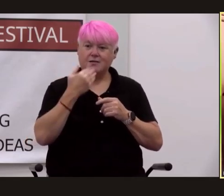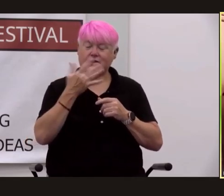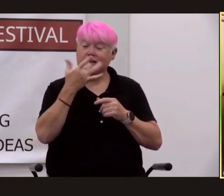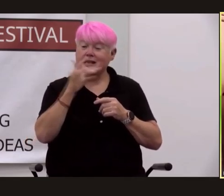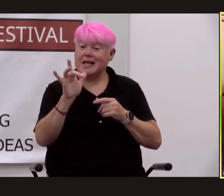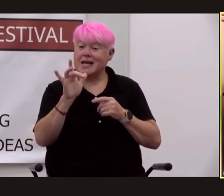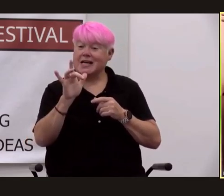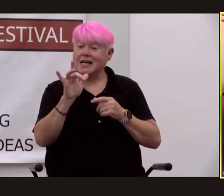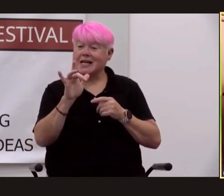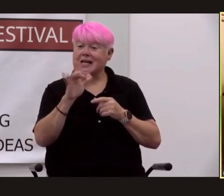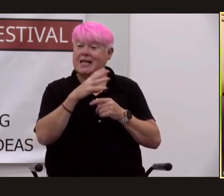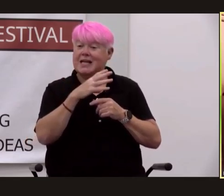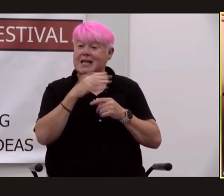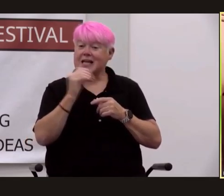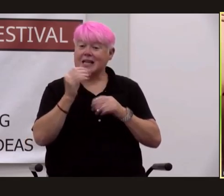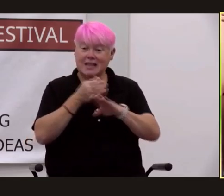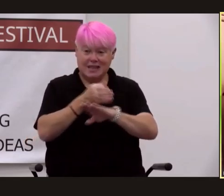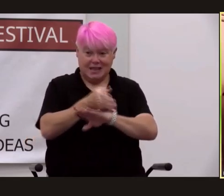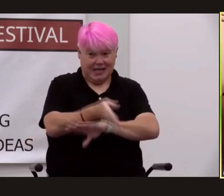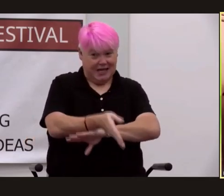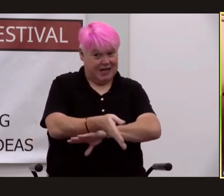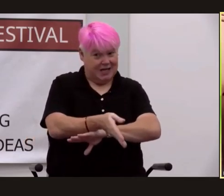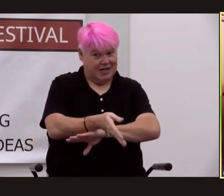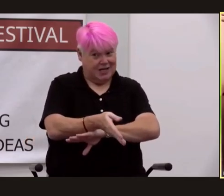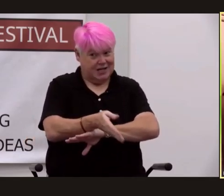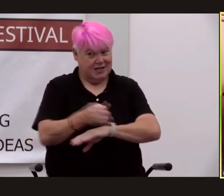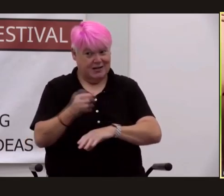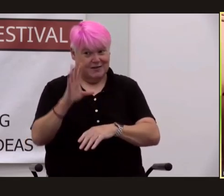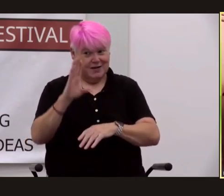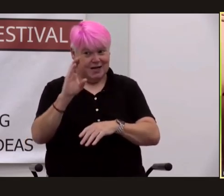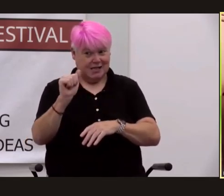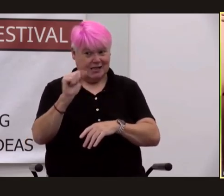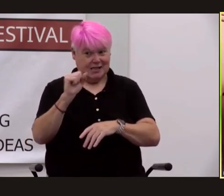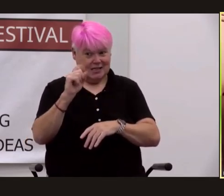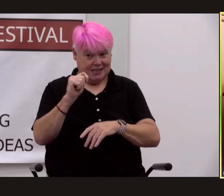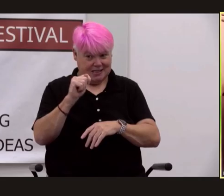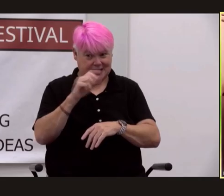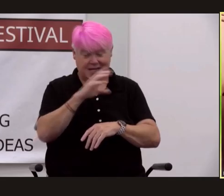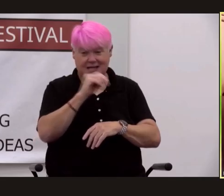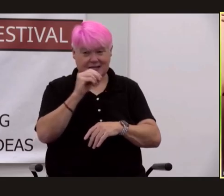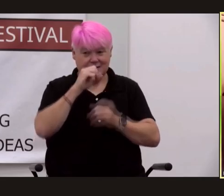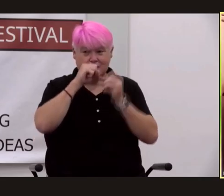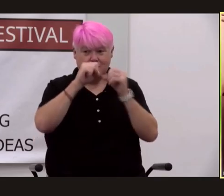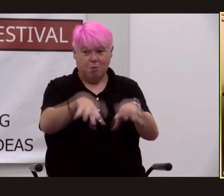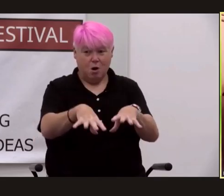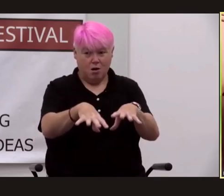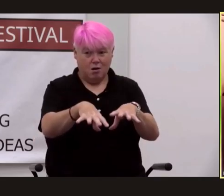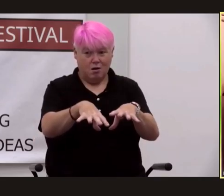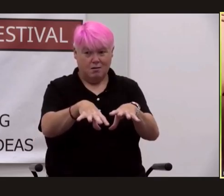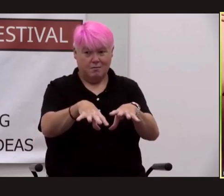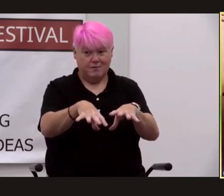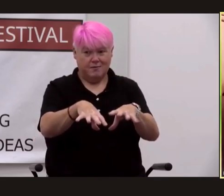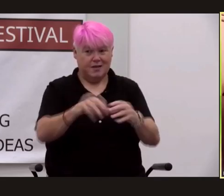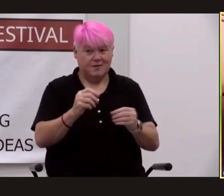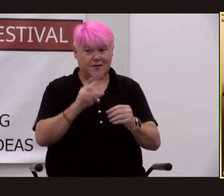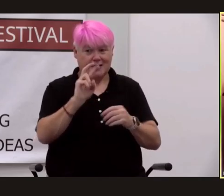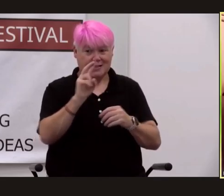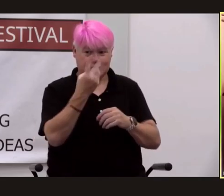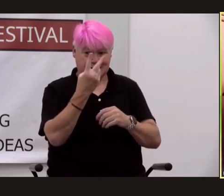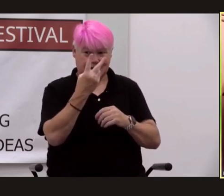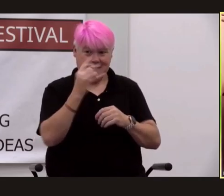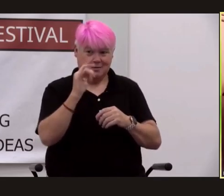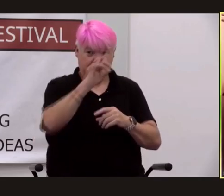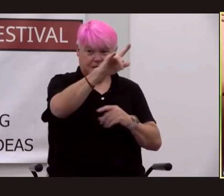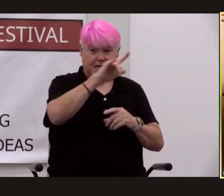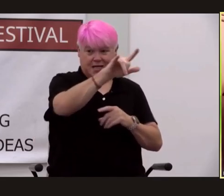of nagasaki being overcast three days later and so the bombardier of the second plane its name